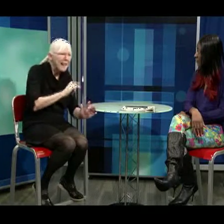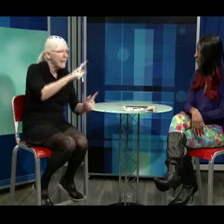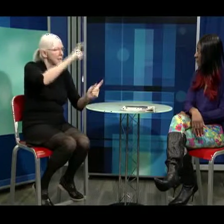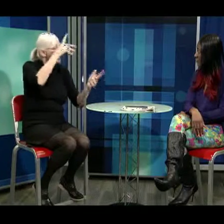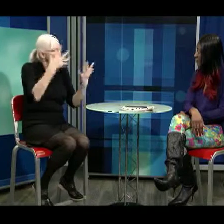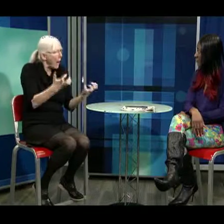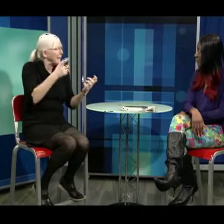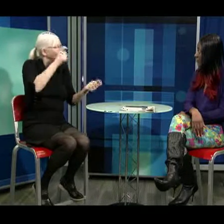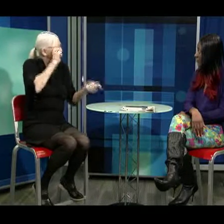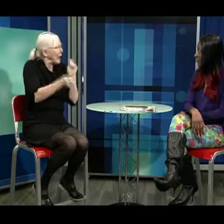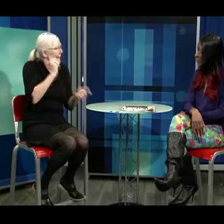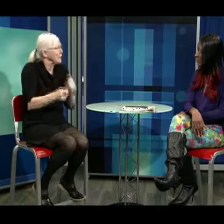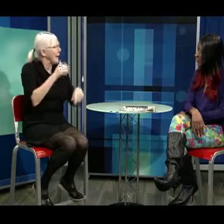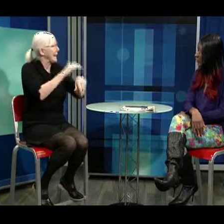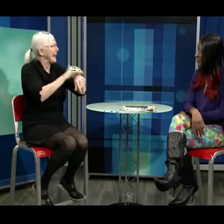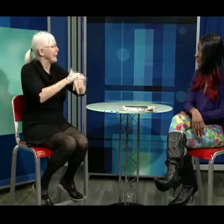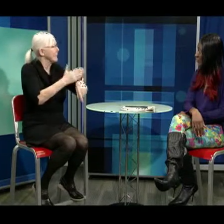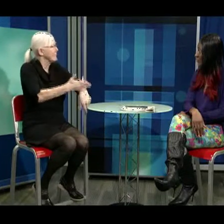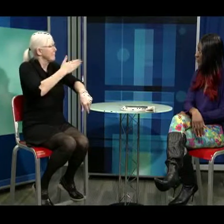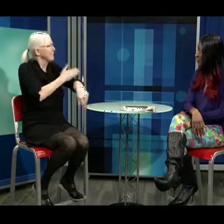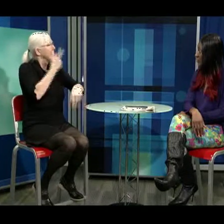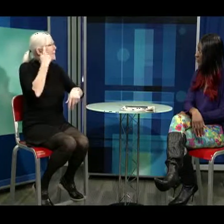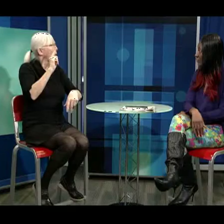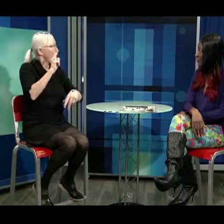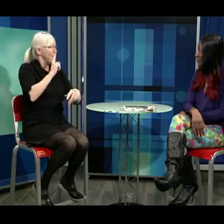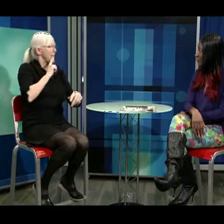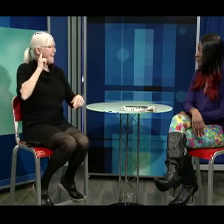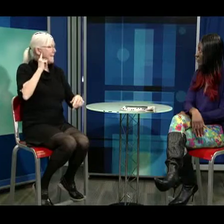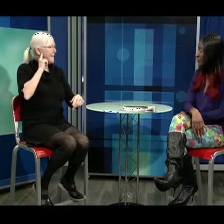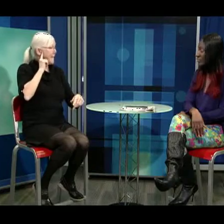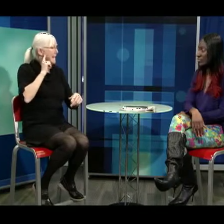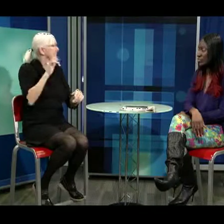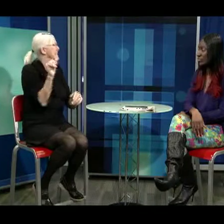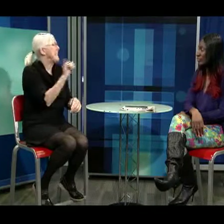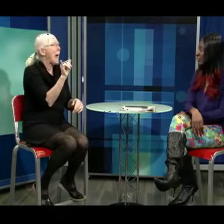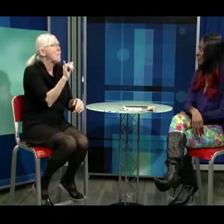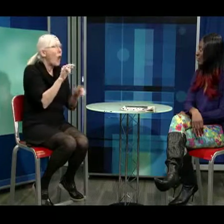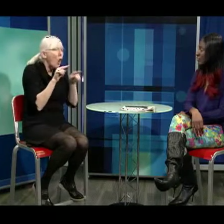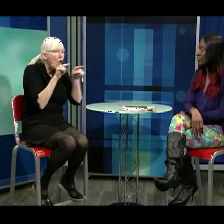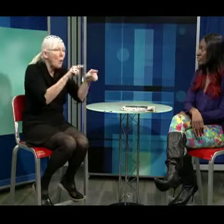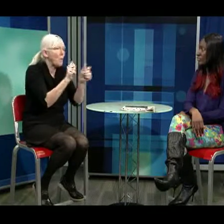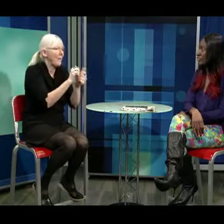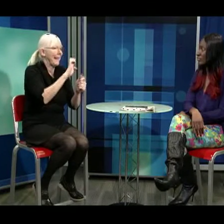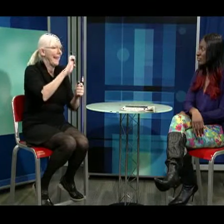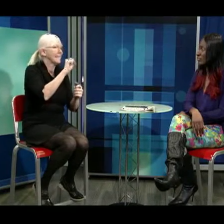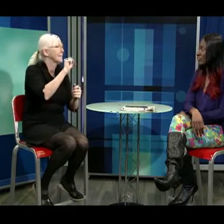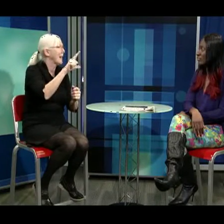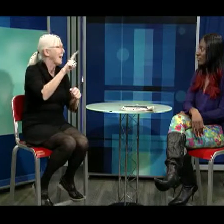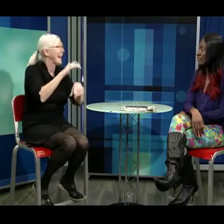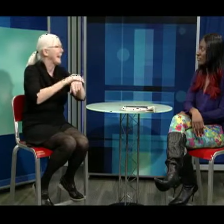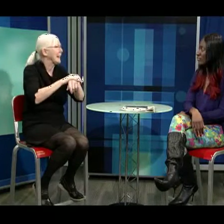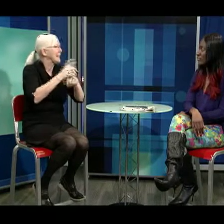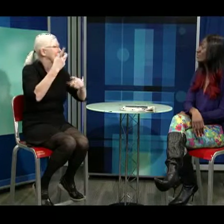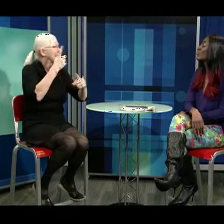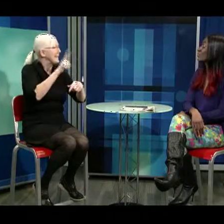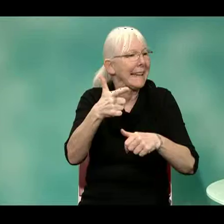were really great, you know, and they wanted to accommodate that. They really wanted to make the English more, more easily understood for